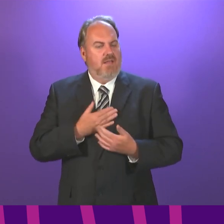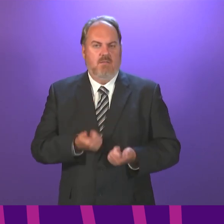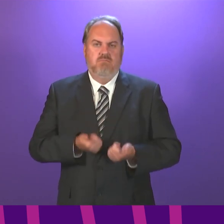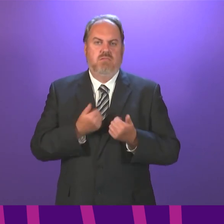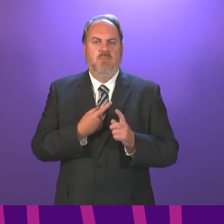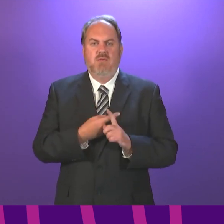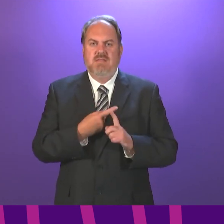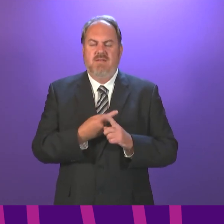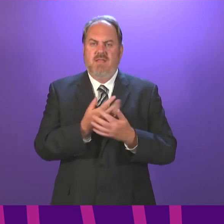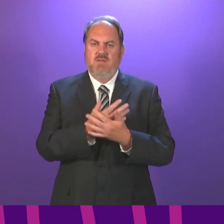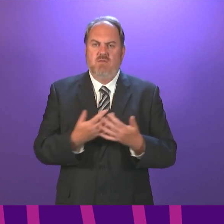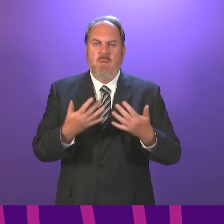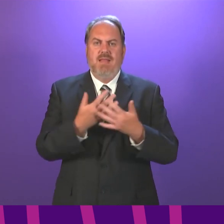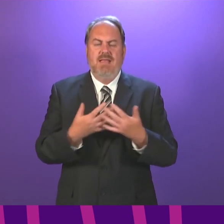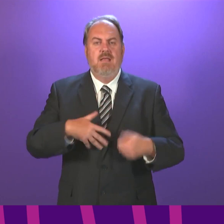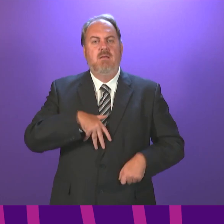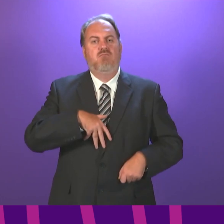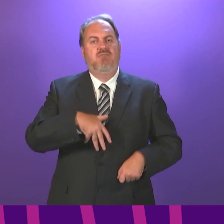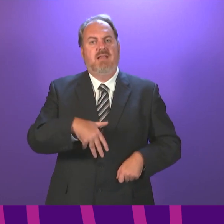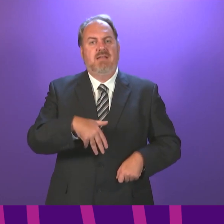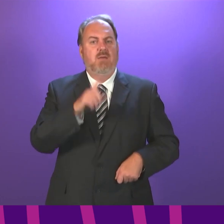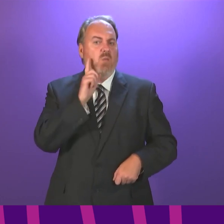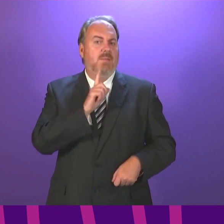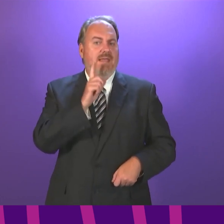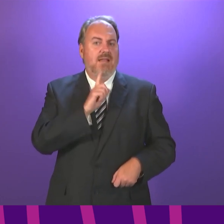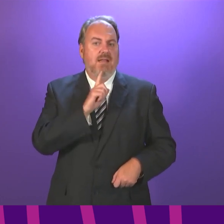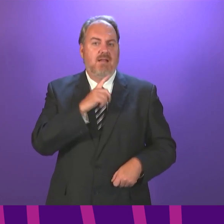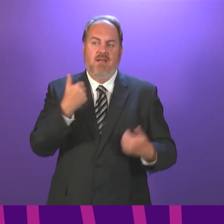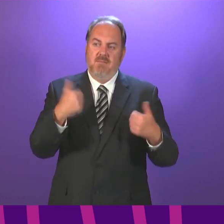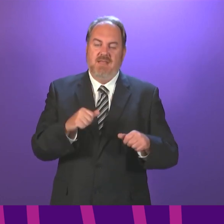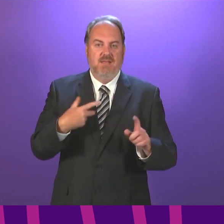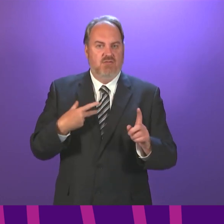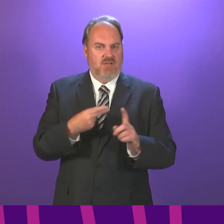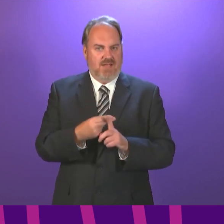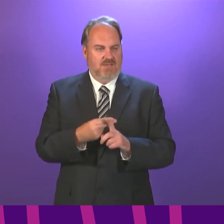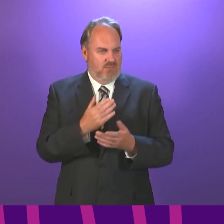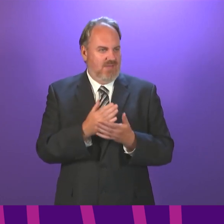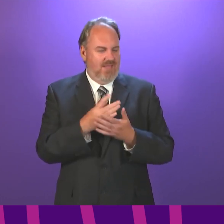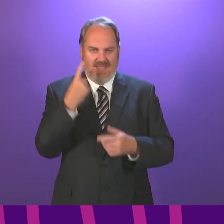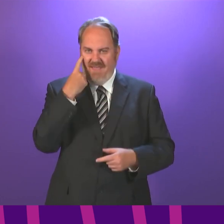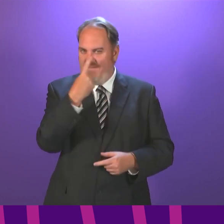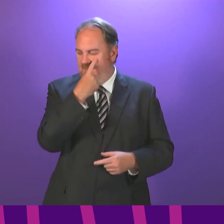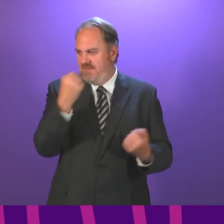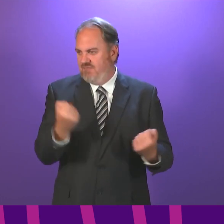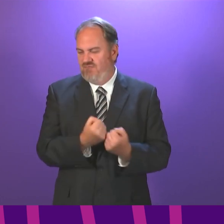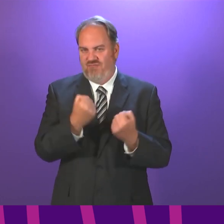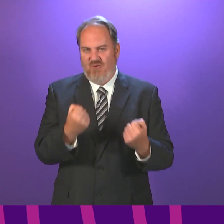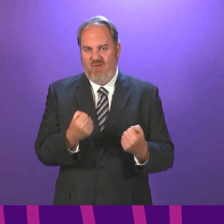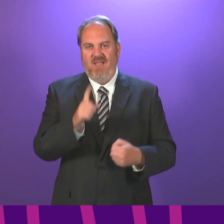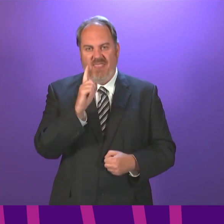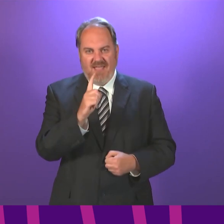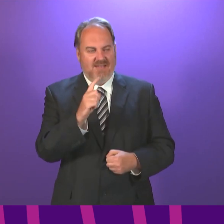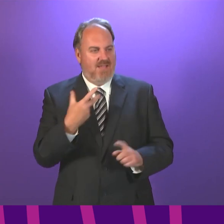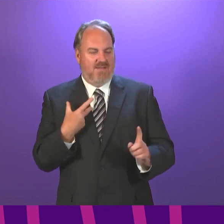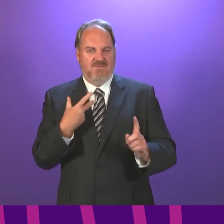pregnant women in Scotland have taken the vaccination. The evidence has been overwhelming and shows that getting vaccinated is the best way to keep both